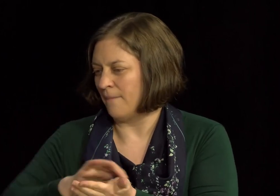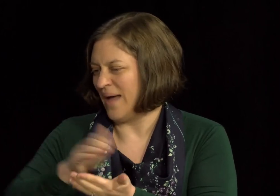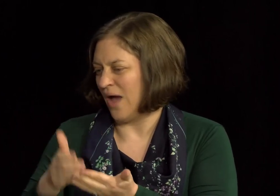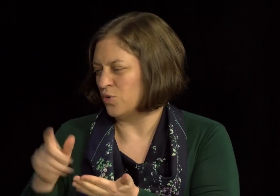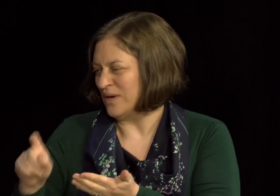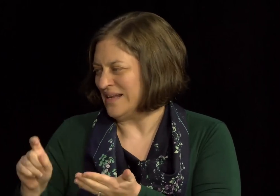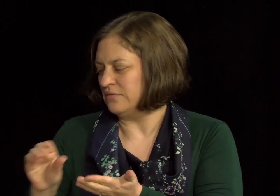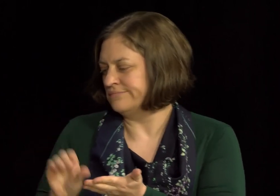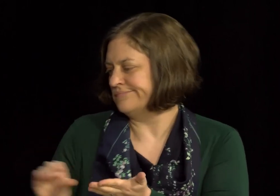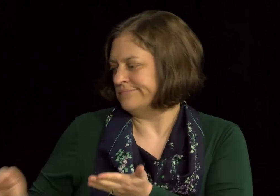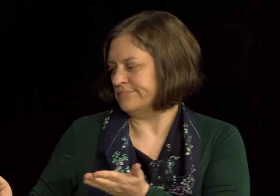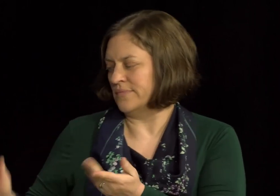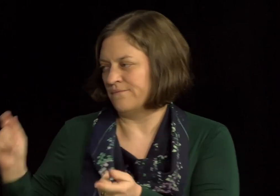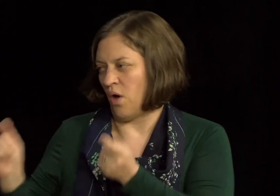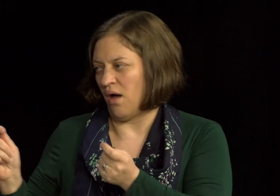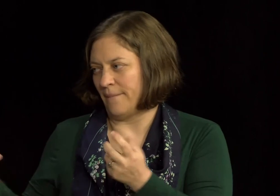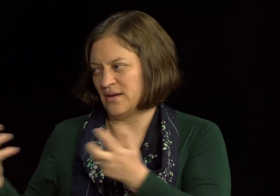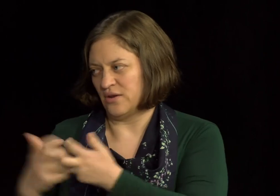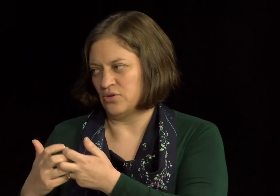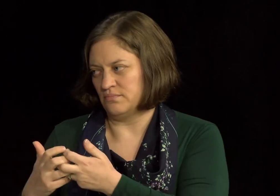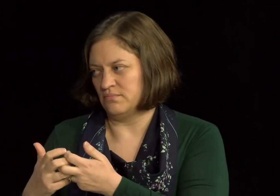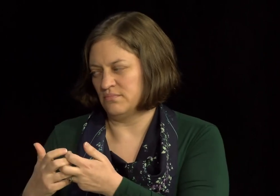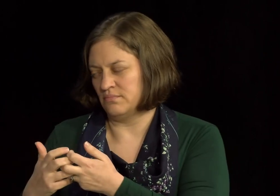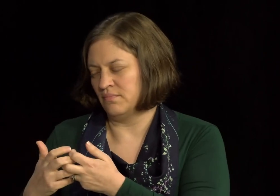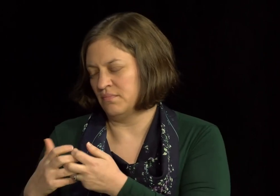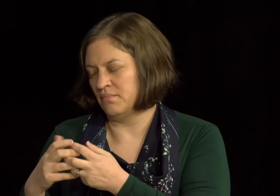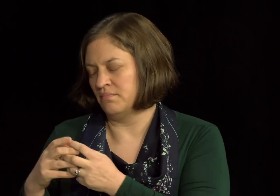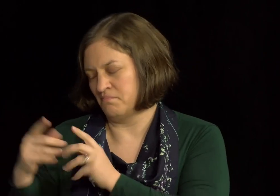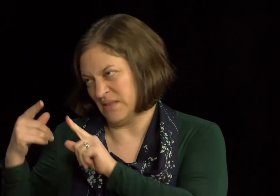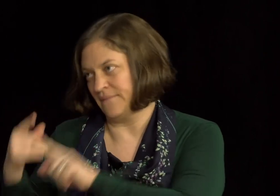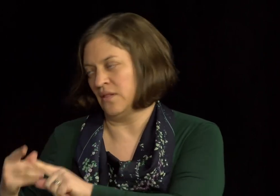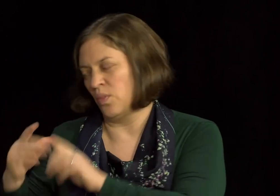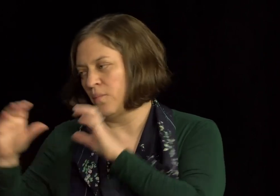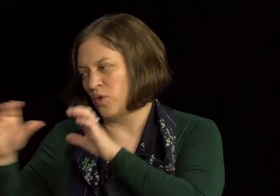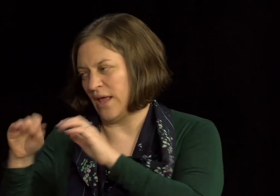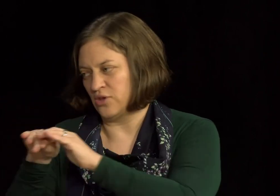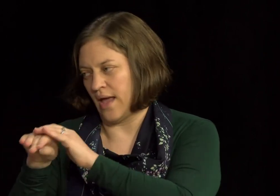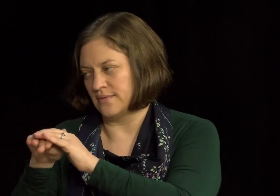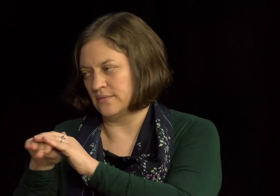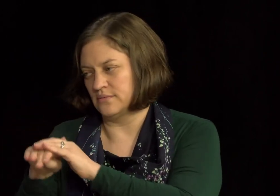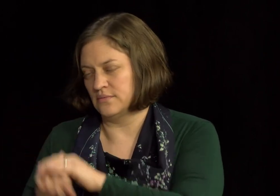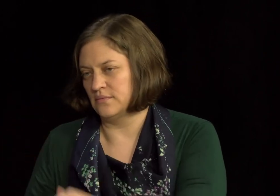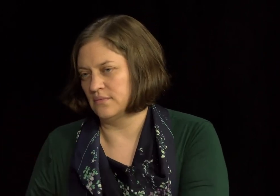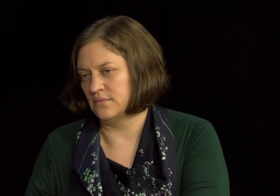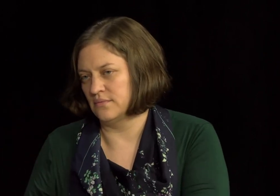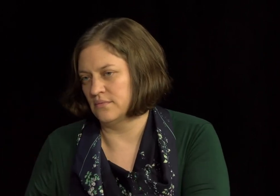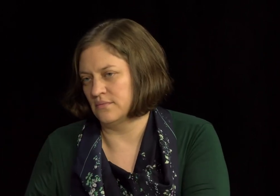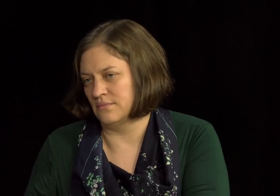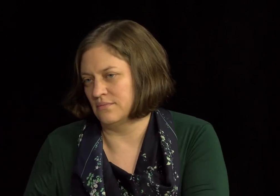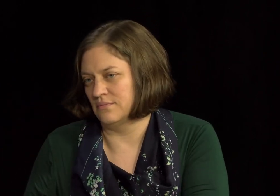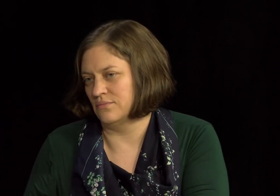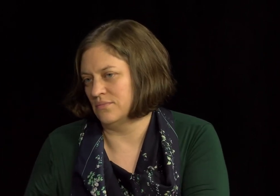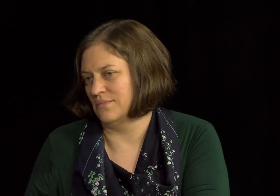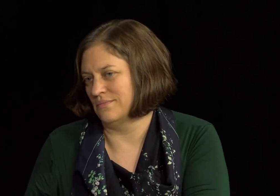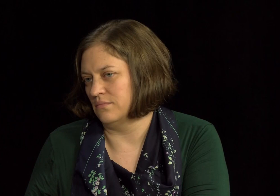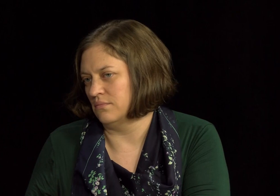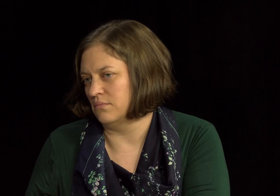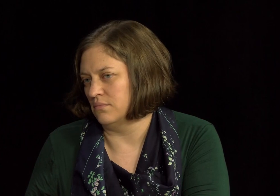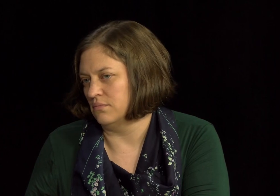to make sure that we're providing access. So, anytime you're doing budgeting for those kinds of community events, it's good to think about incorporating some funds for